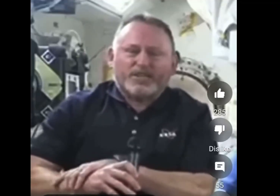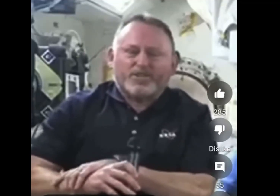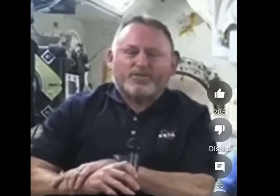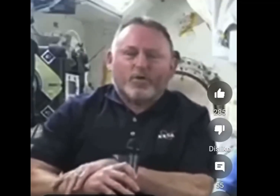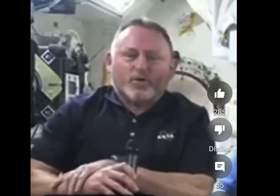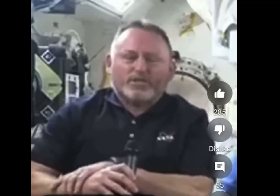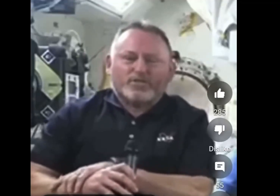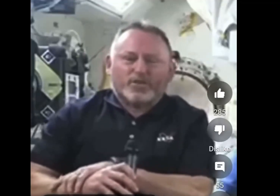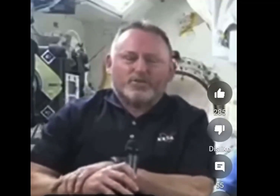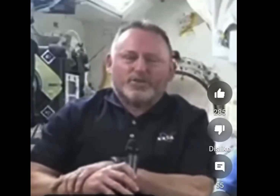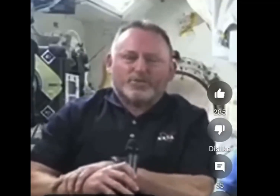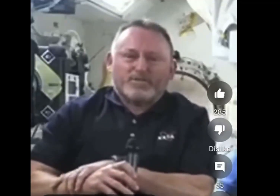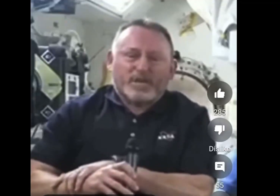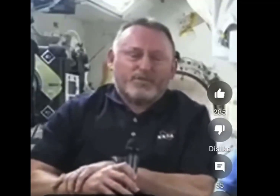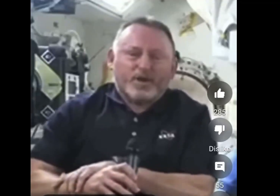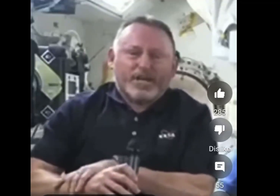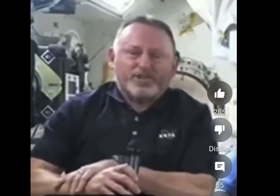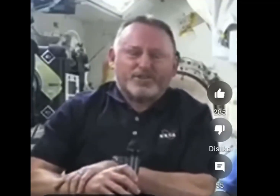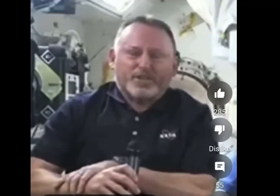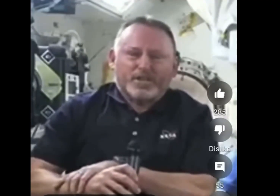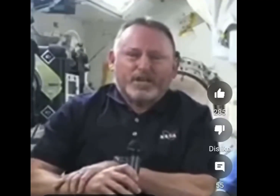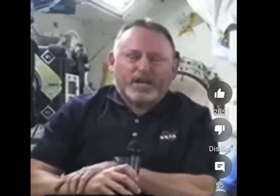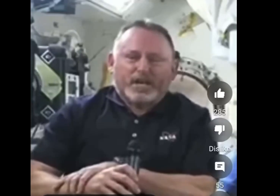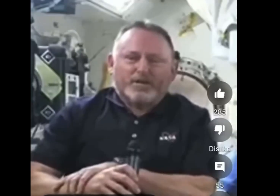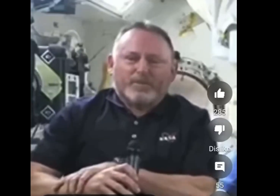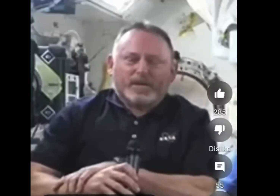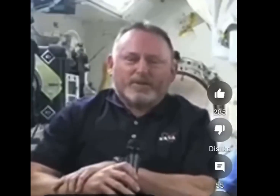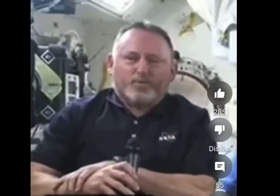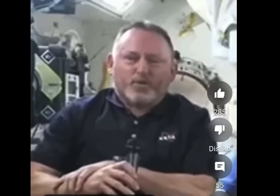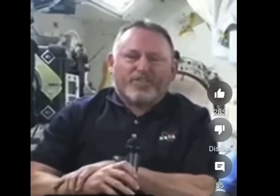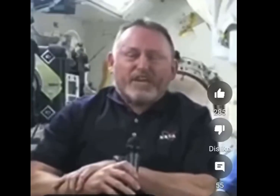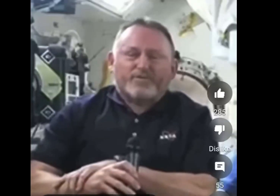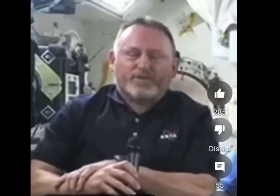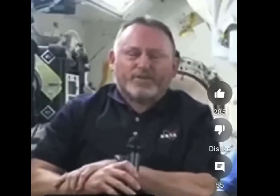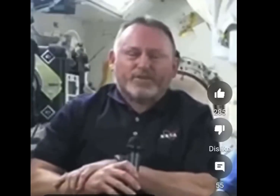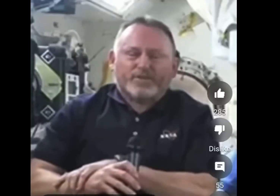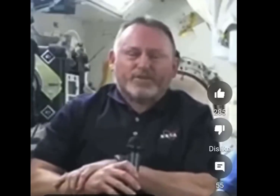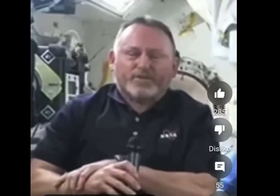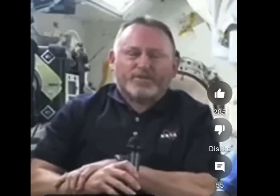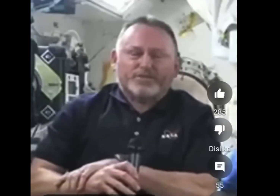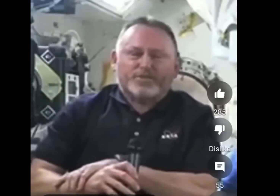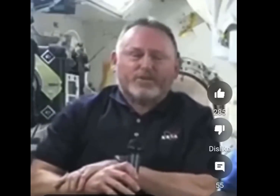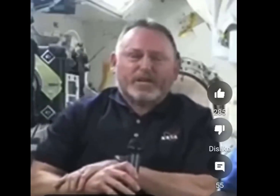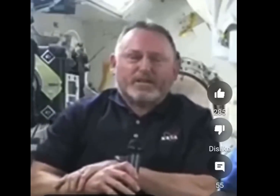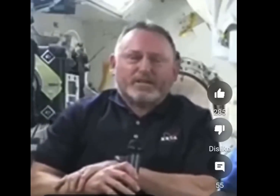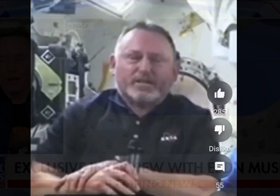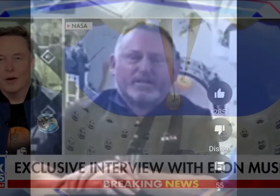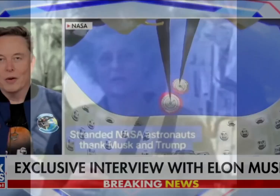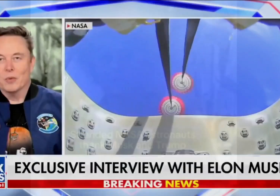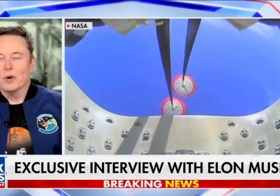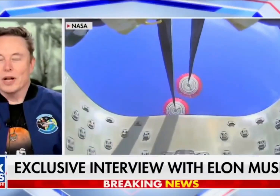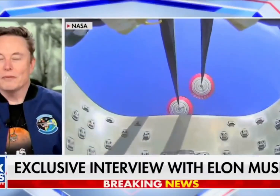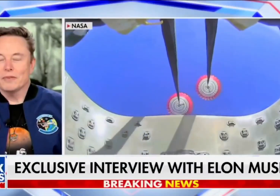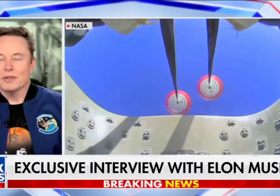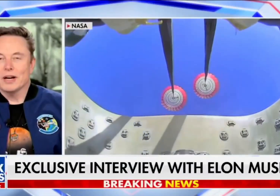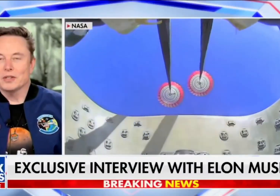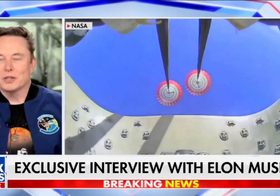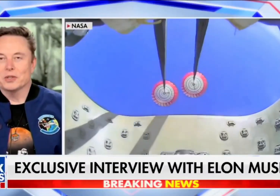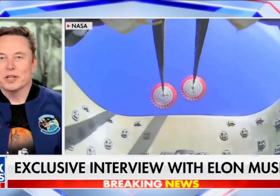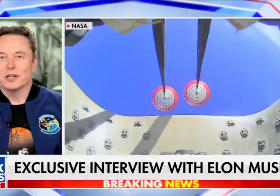they do for us, for human spaceflight, for our nation. And we're thankful that they are in the positions they're in. Well, I'm actually usually a